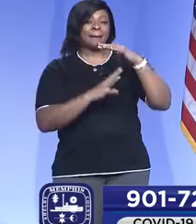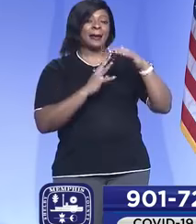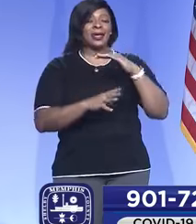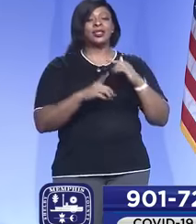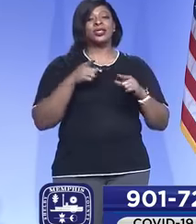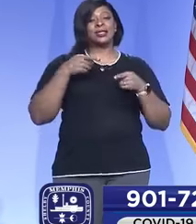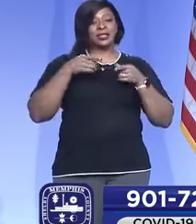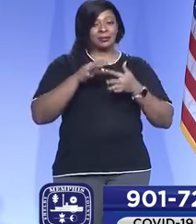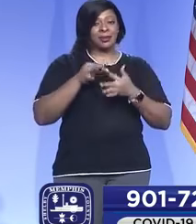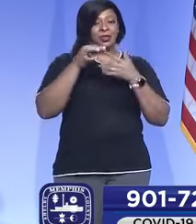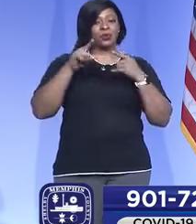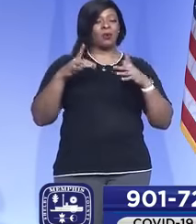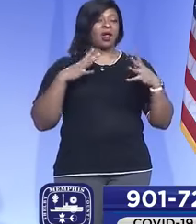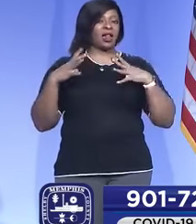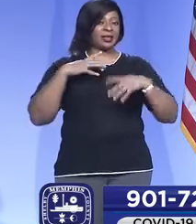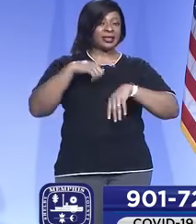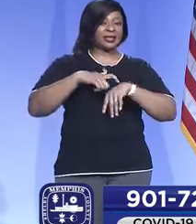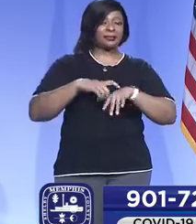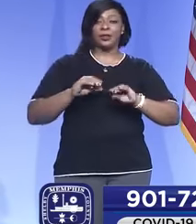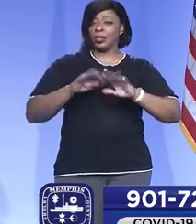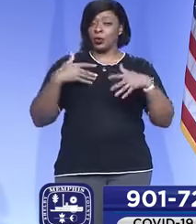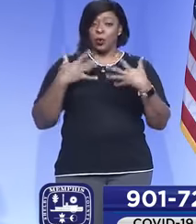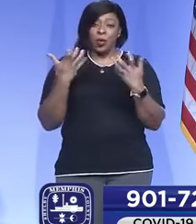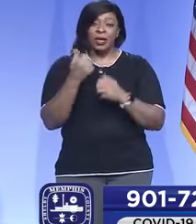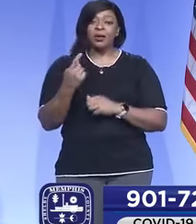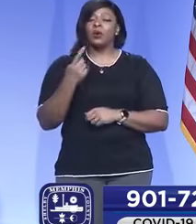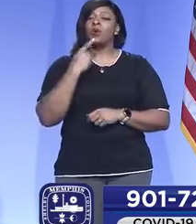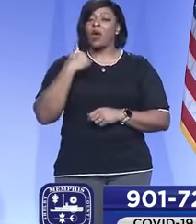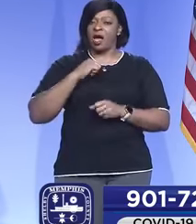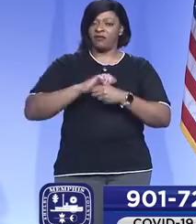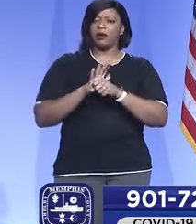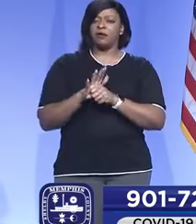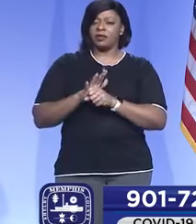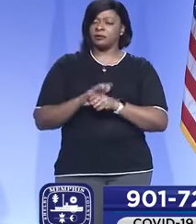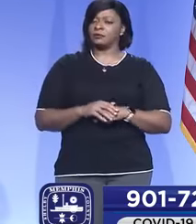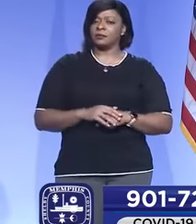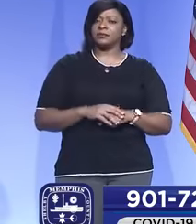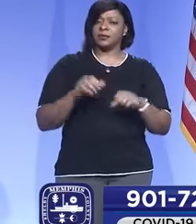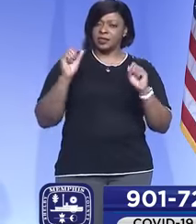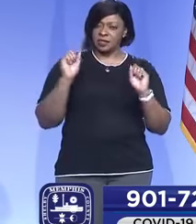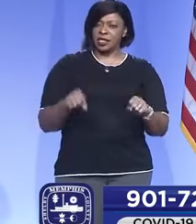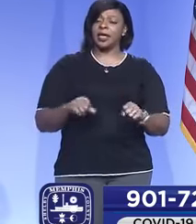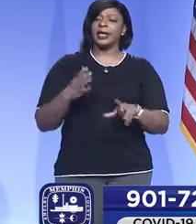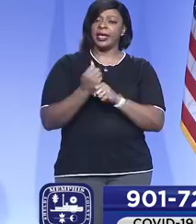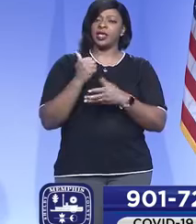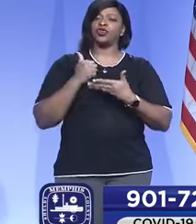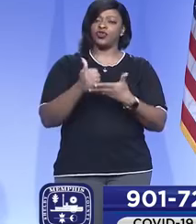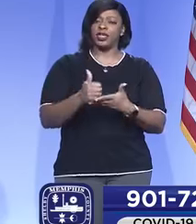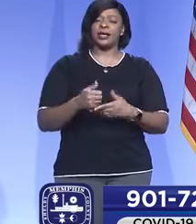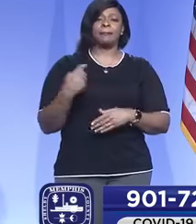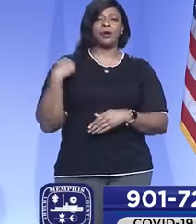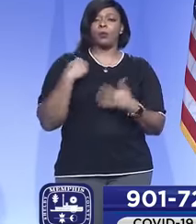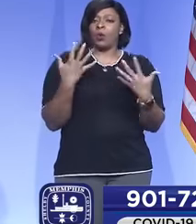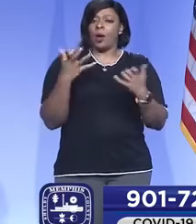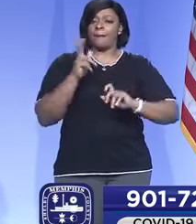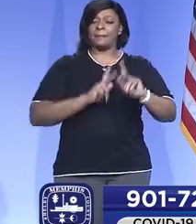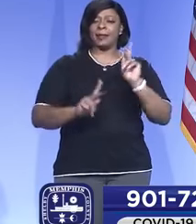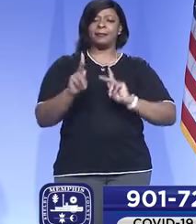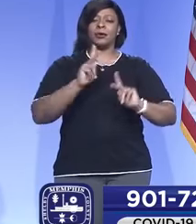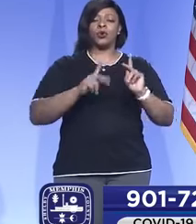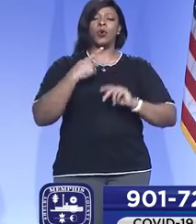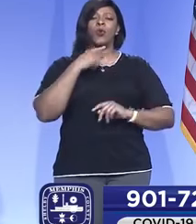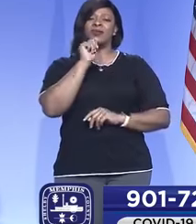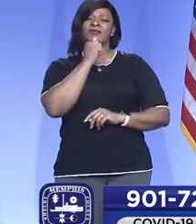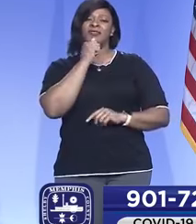holiday season. Clearly, we want anyone who has COVID to be able to be treated, but we also want people who